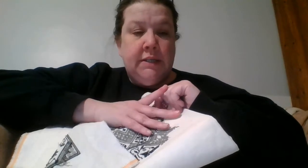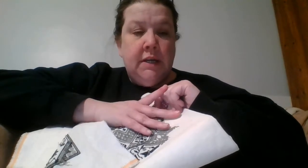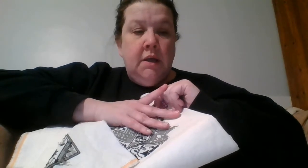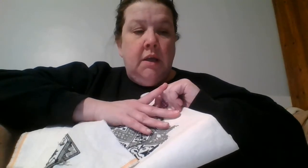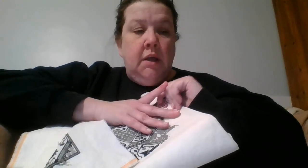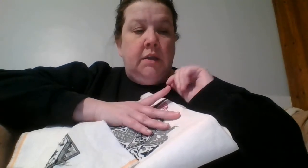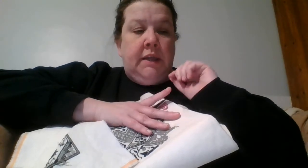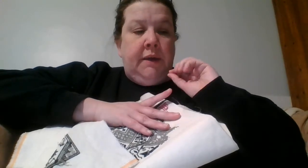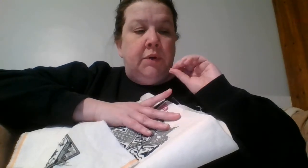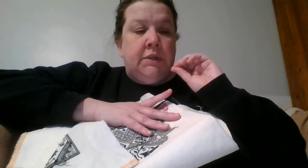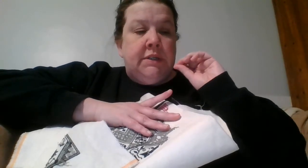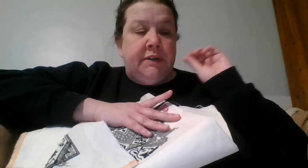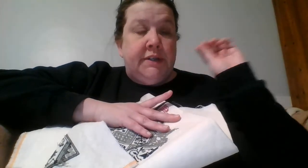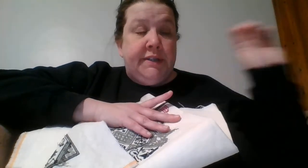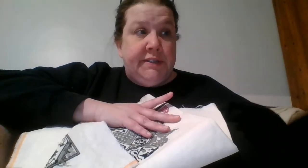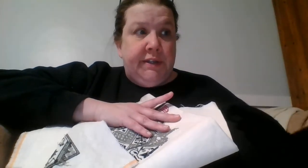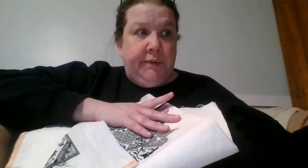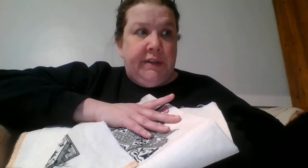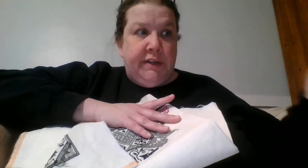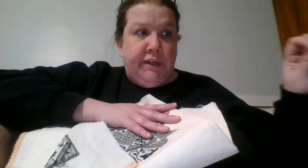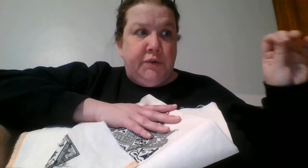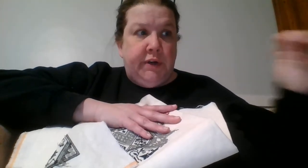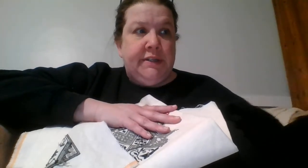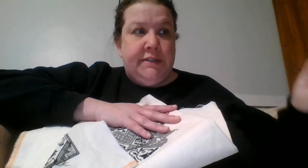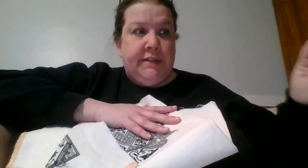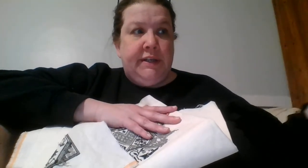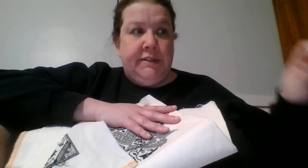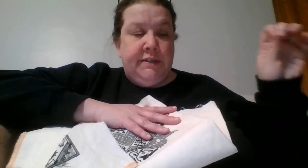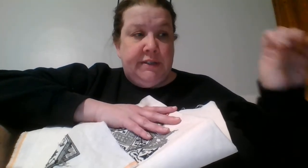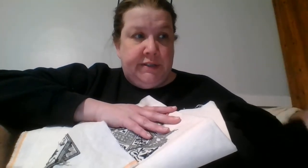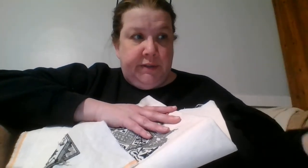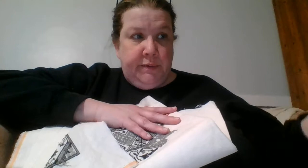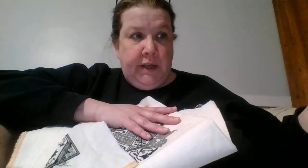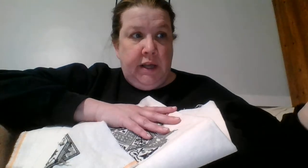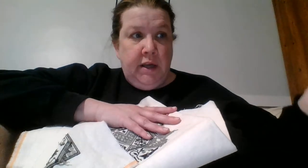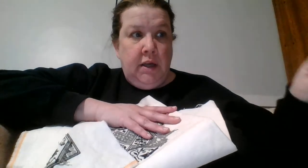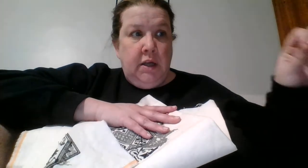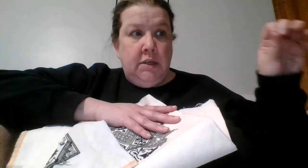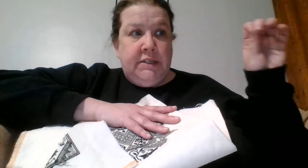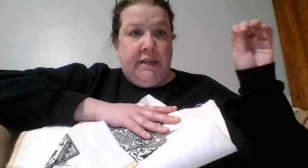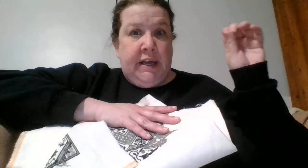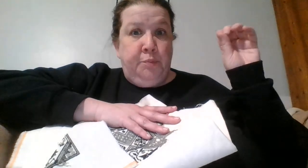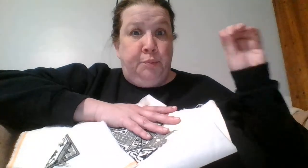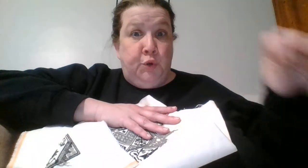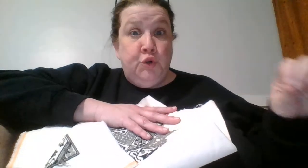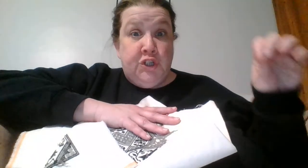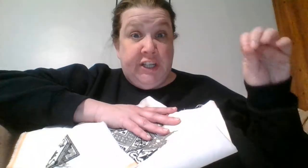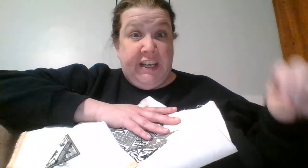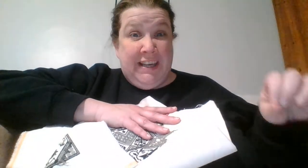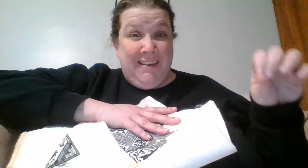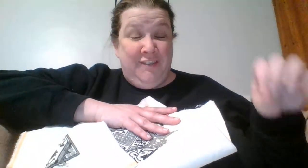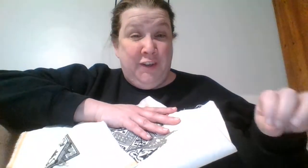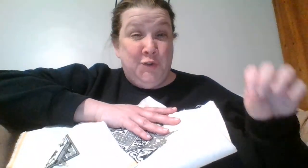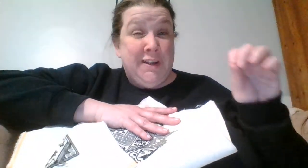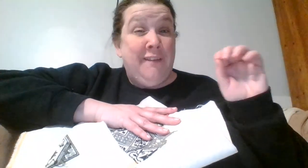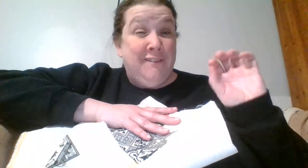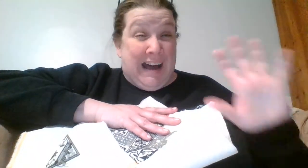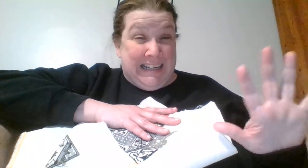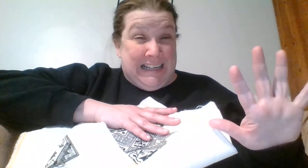they were there's a distillery the Detroit city's distillery did a punchki infused vodka